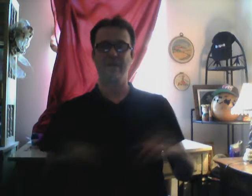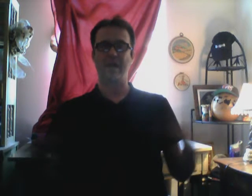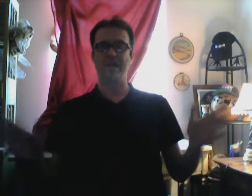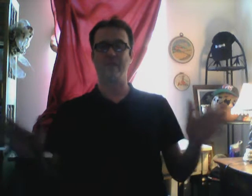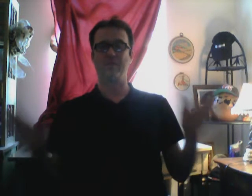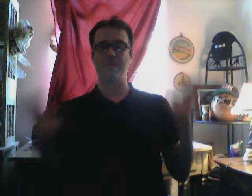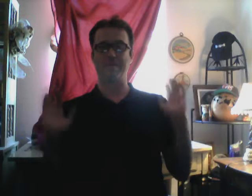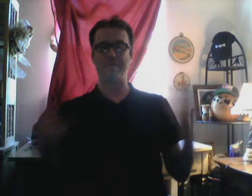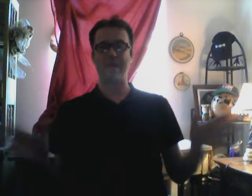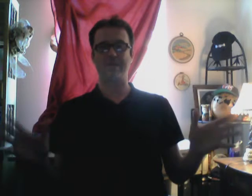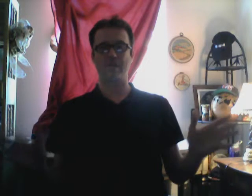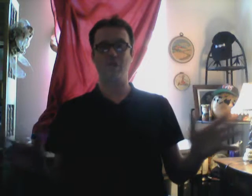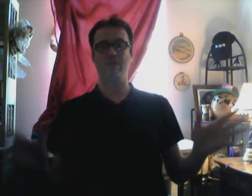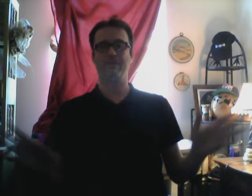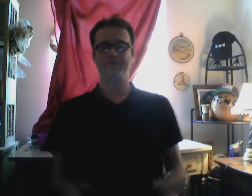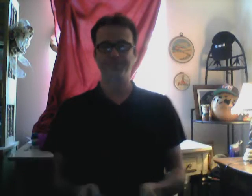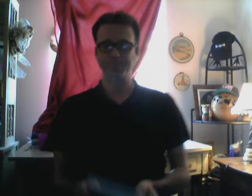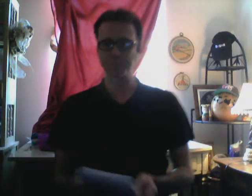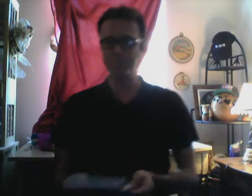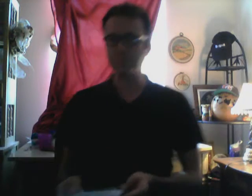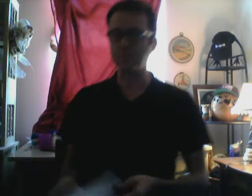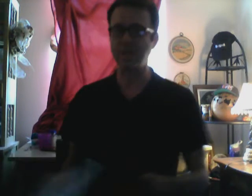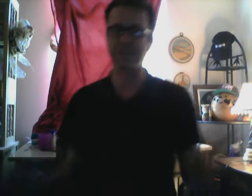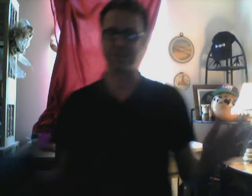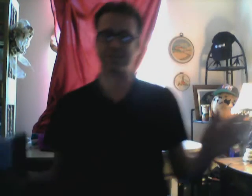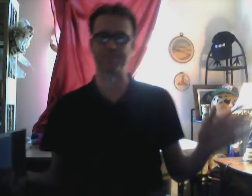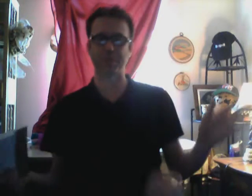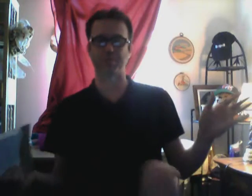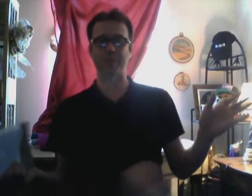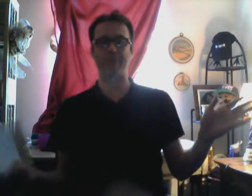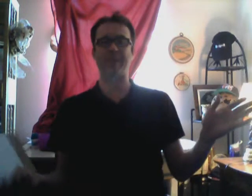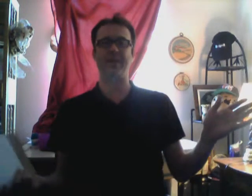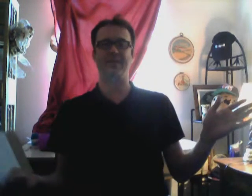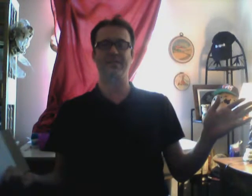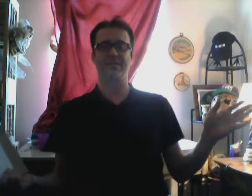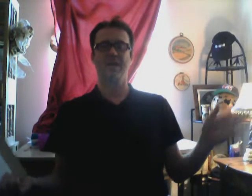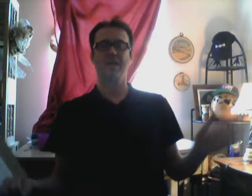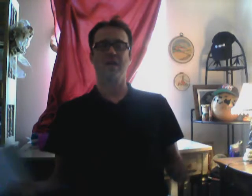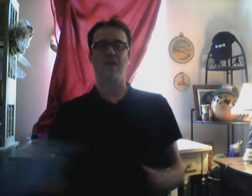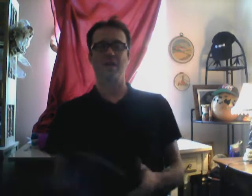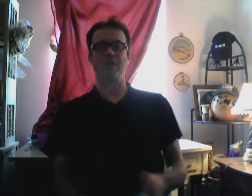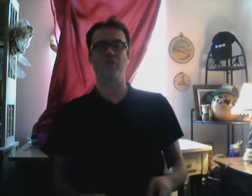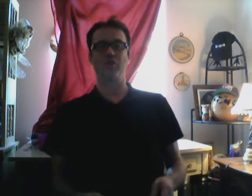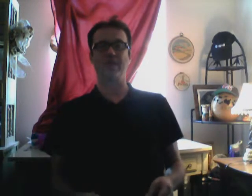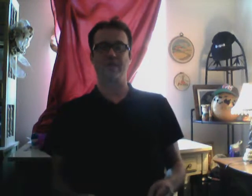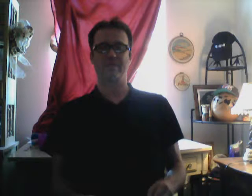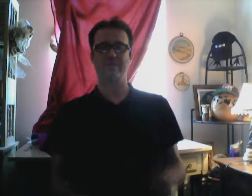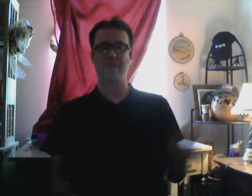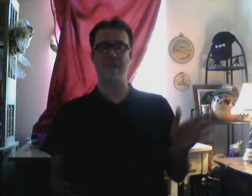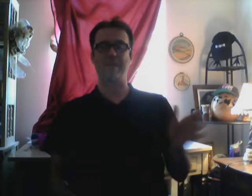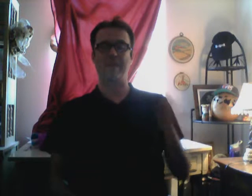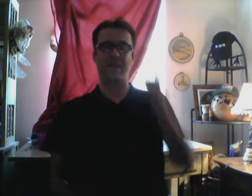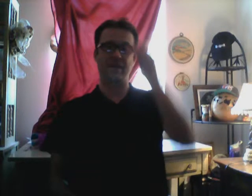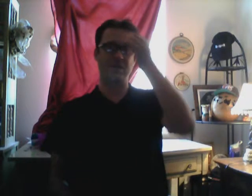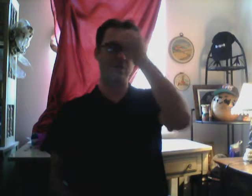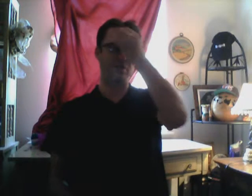I give them. The magic. That's the special. Popeyes. Ingredients. But I'm not allowed to use it.